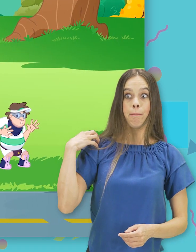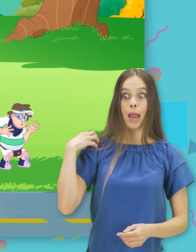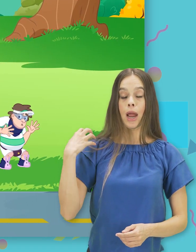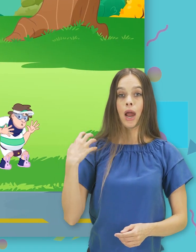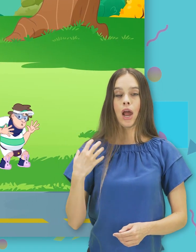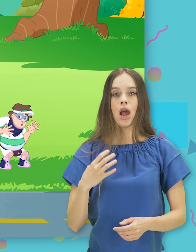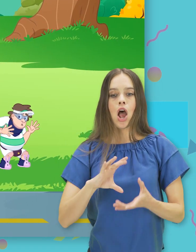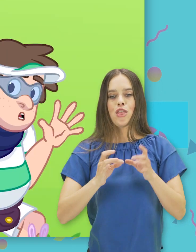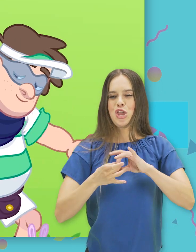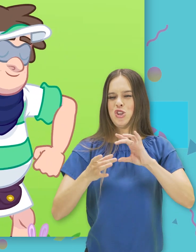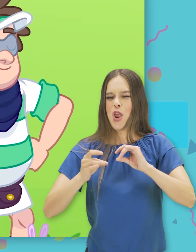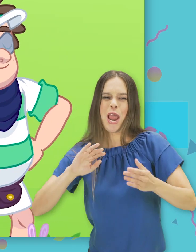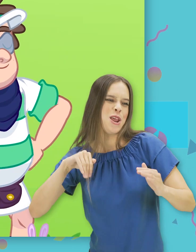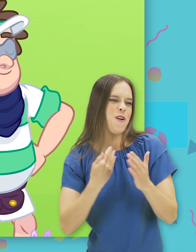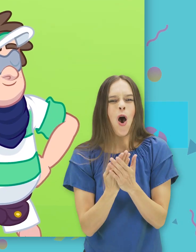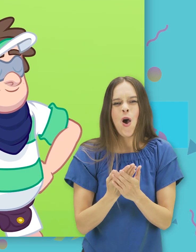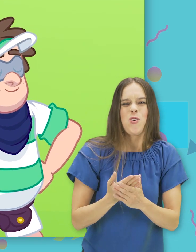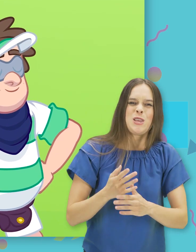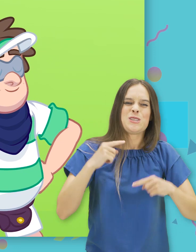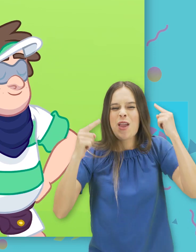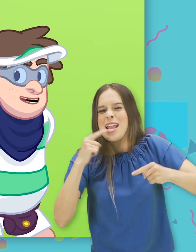The chain of office bandits will strike again.